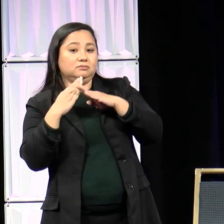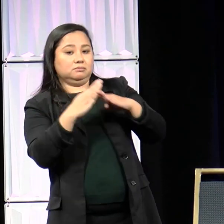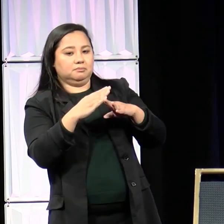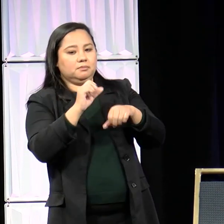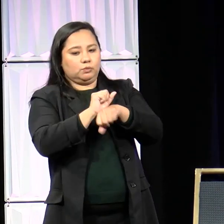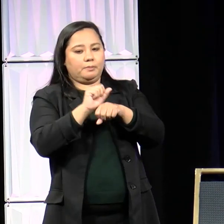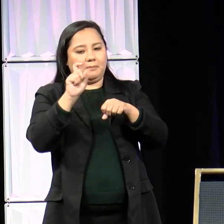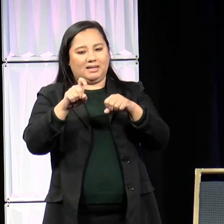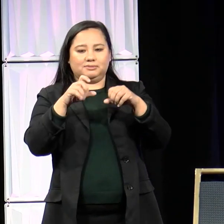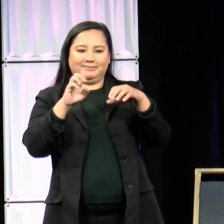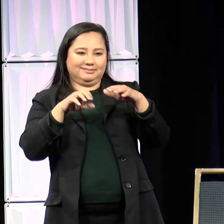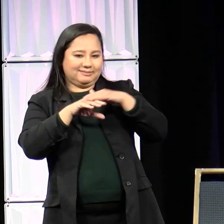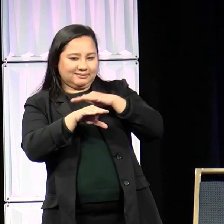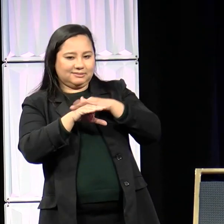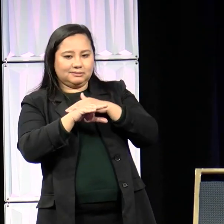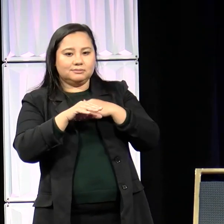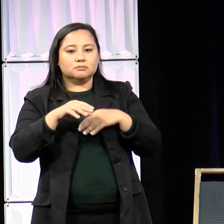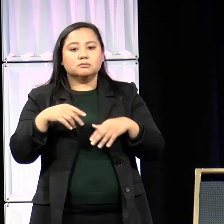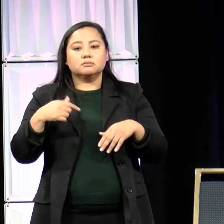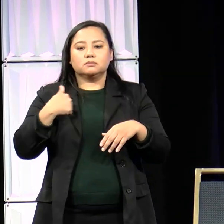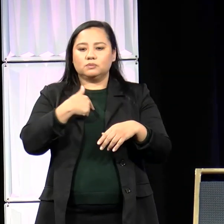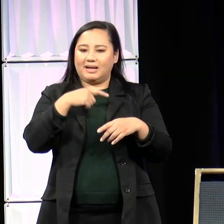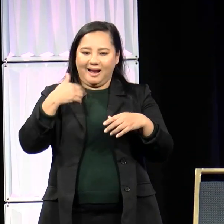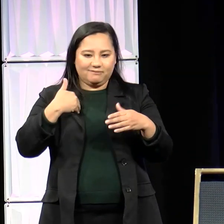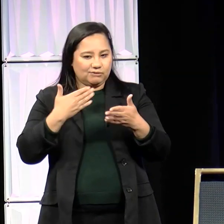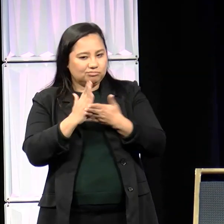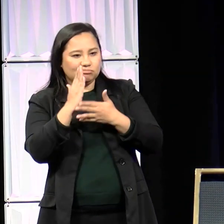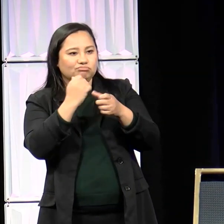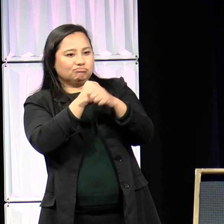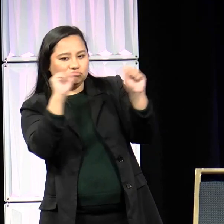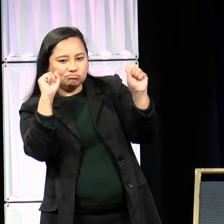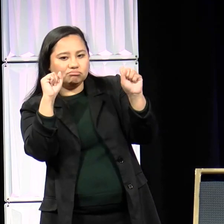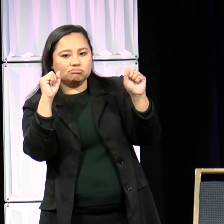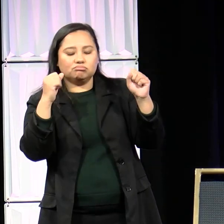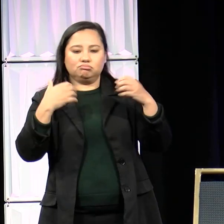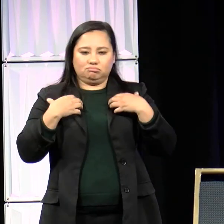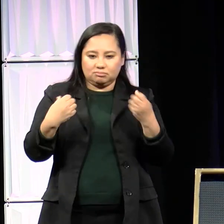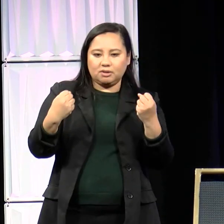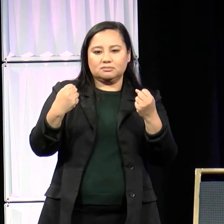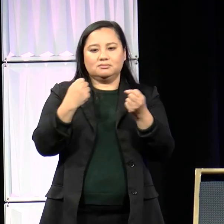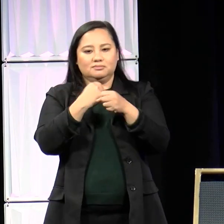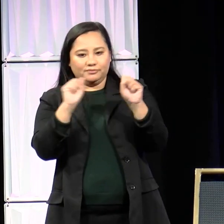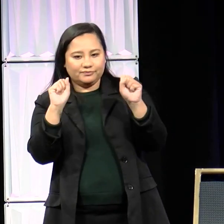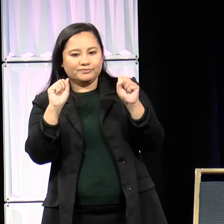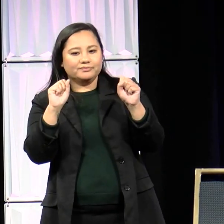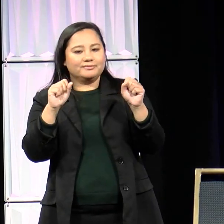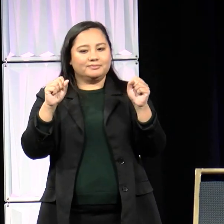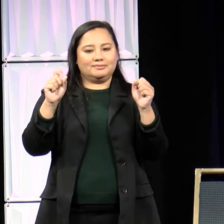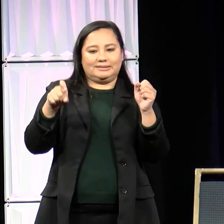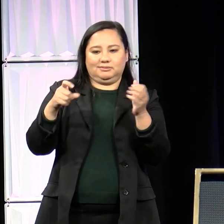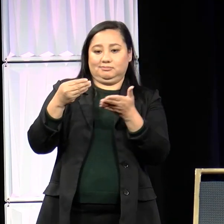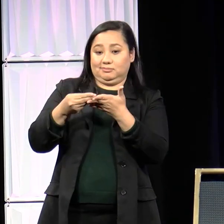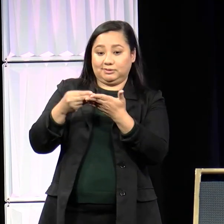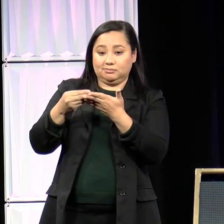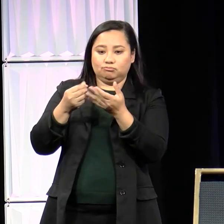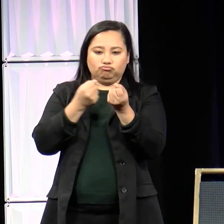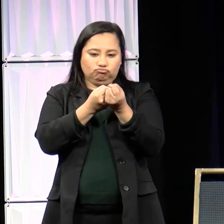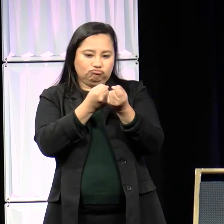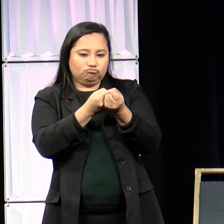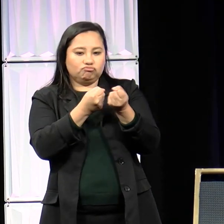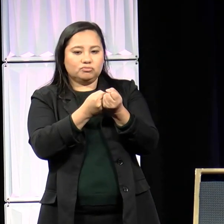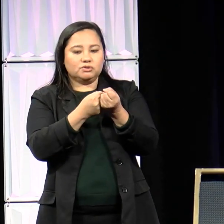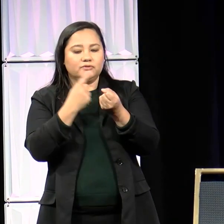divine right for freedom, health, and safety, there must be more financial support for implementing, for impoverished